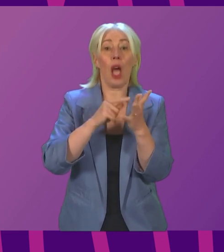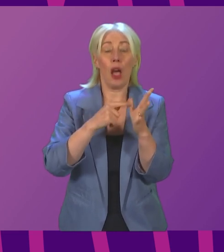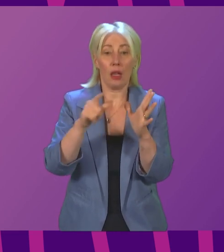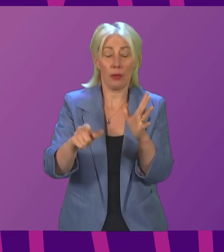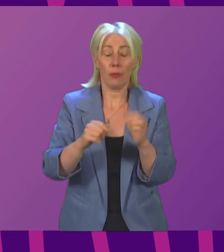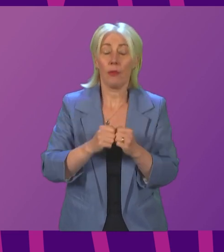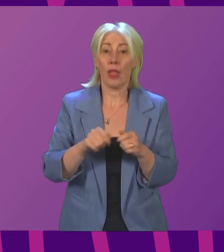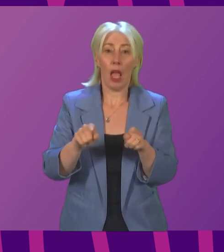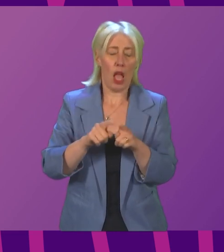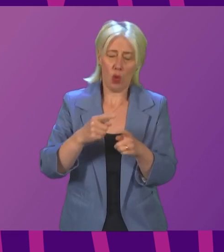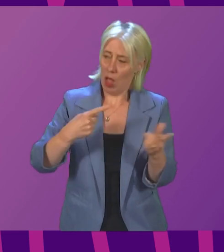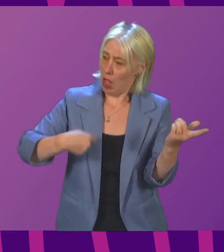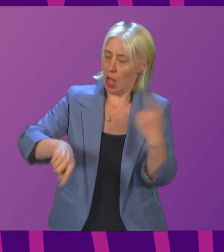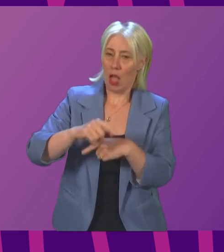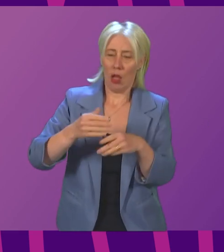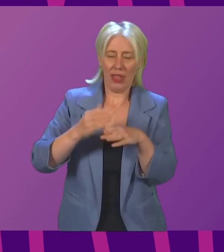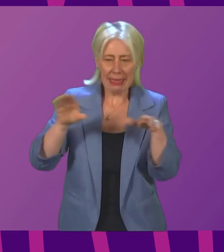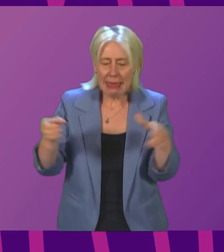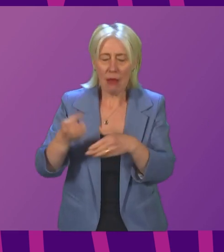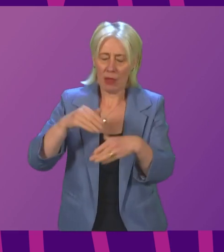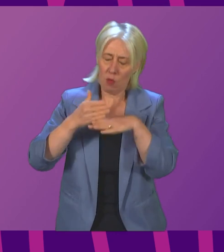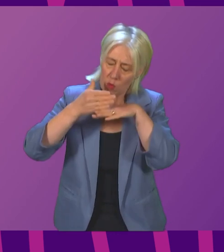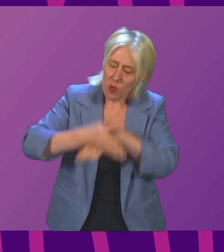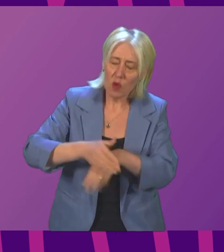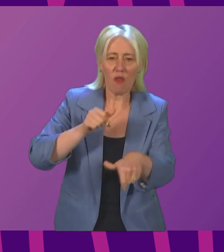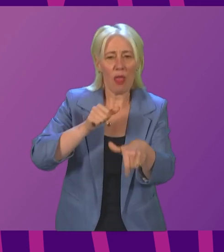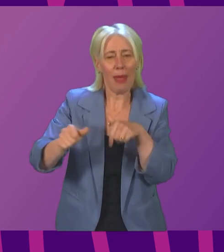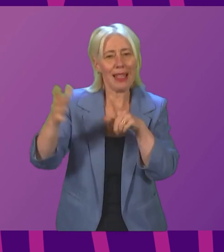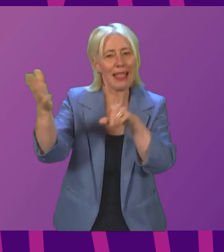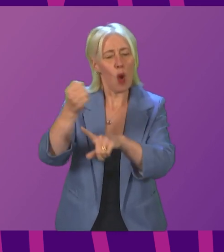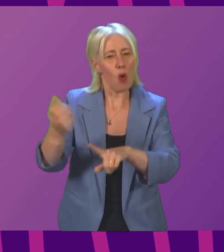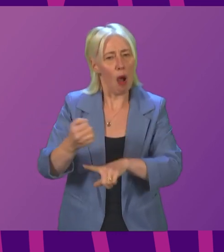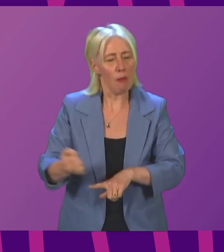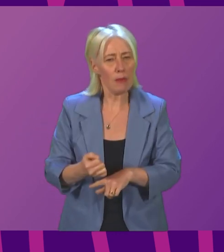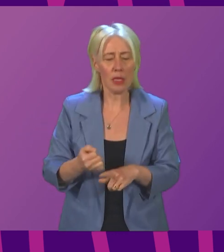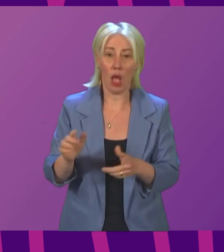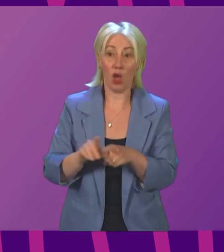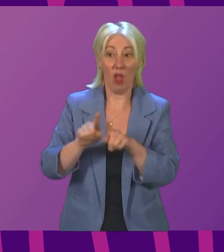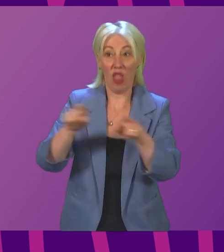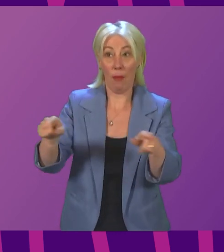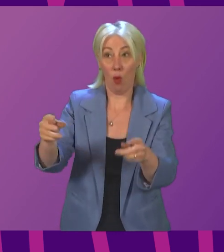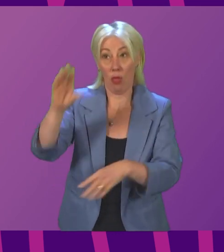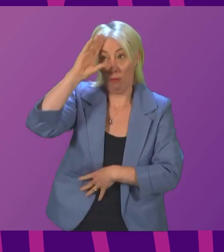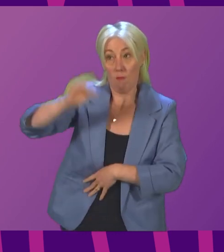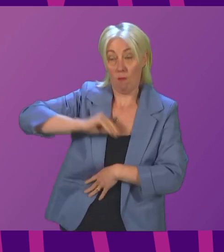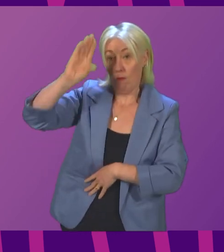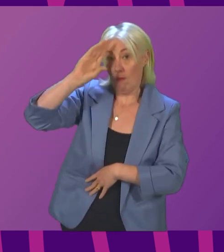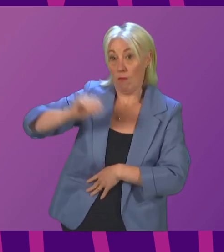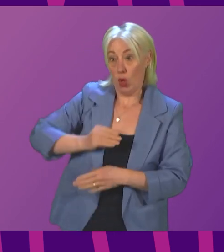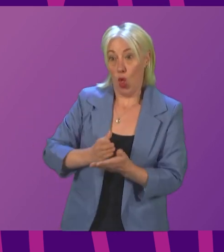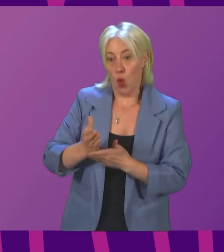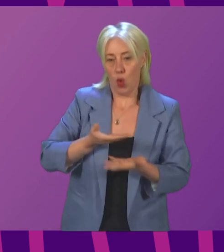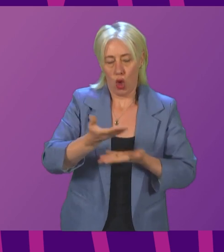his team worked tirelessly to secure the best possible outcome and I am also grateful to them for keeping me well briefed throughout the negotiations.